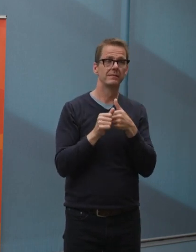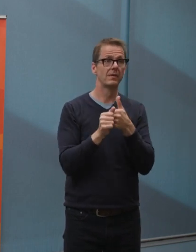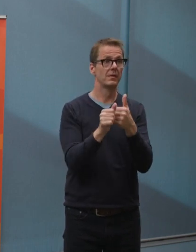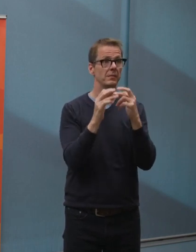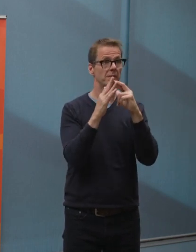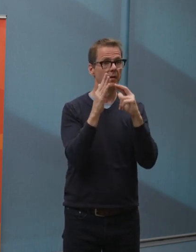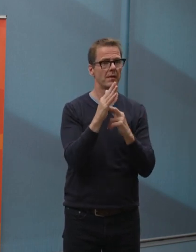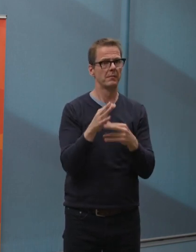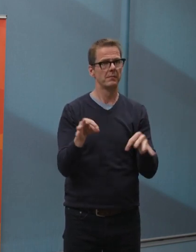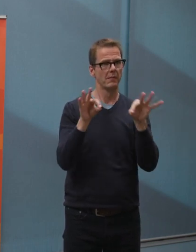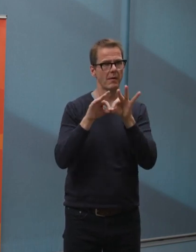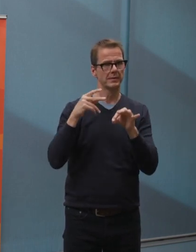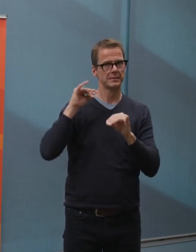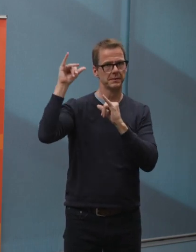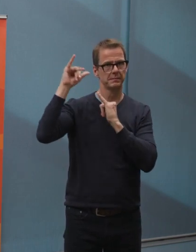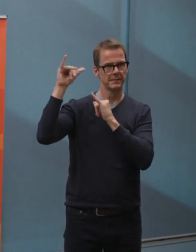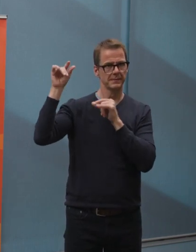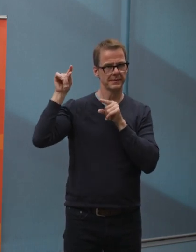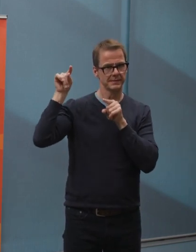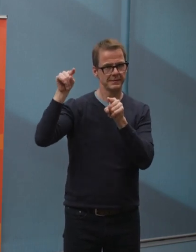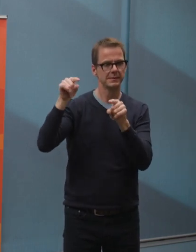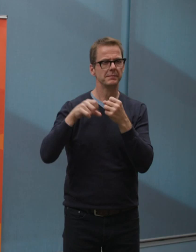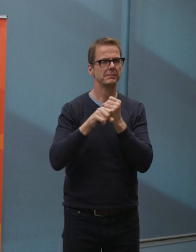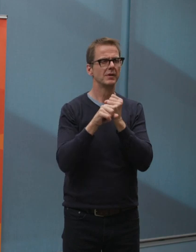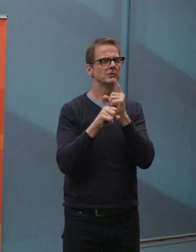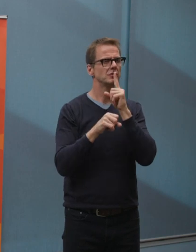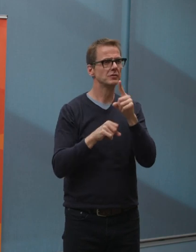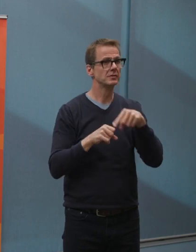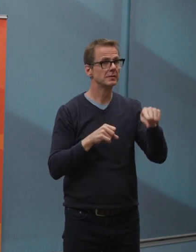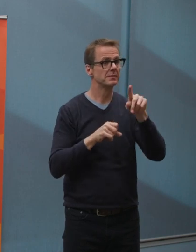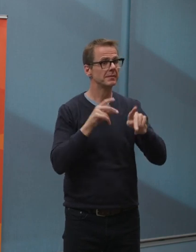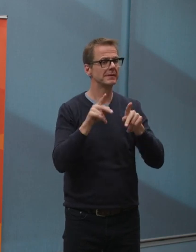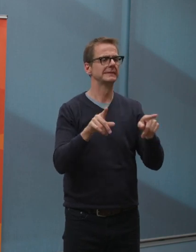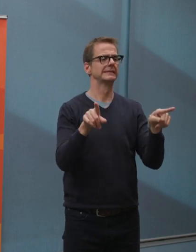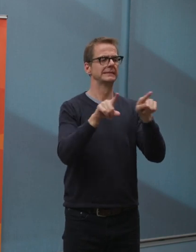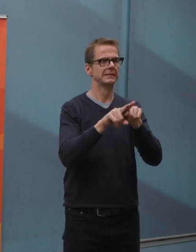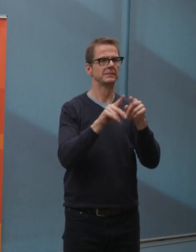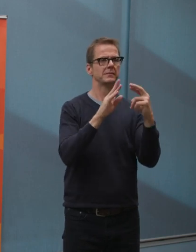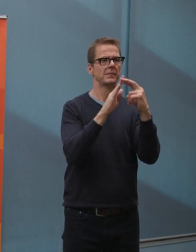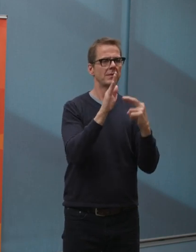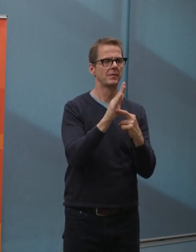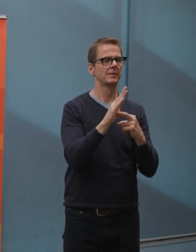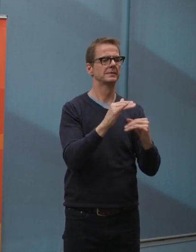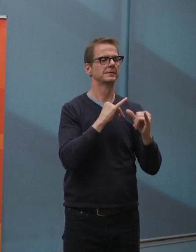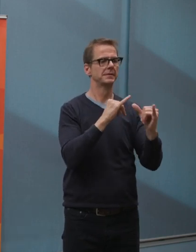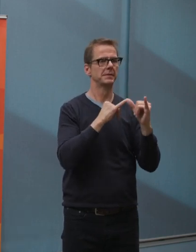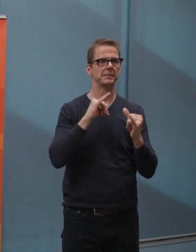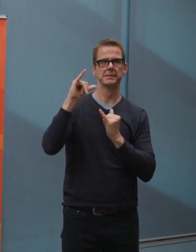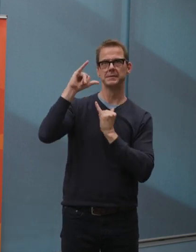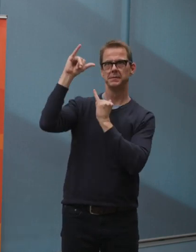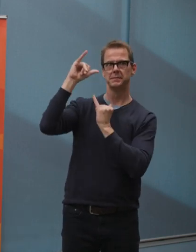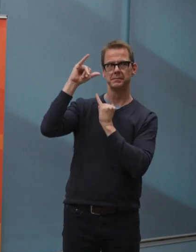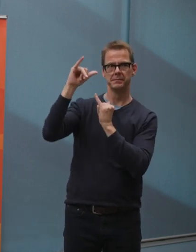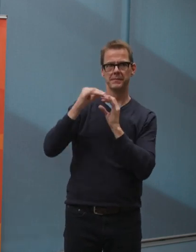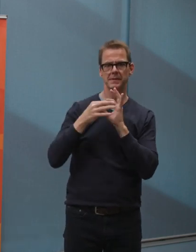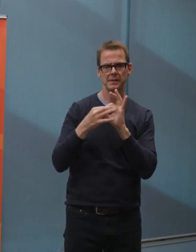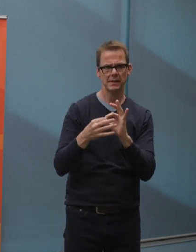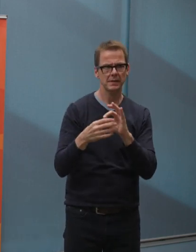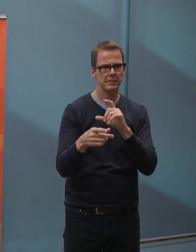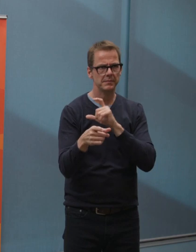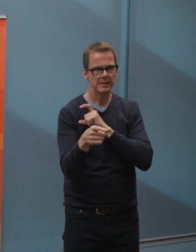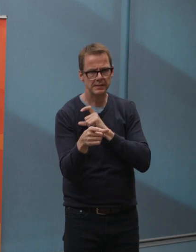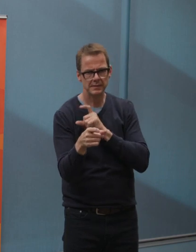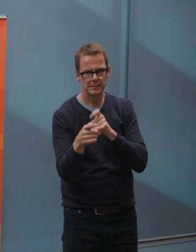a local inspection entity and partly because of the broader